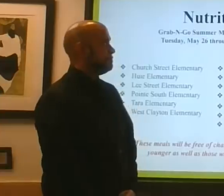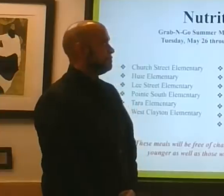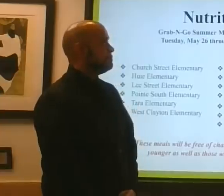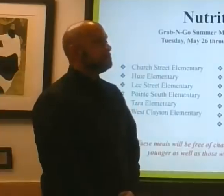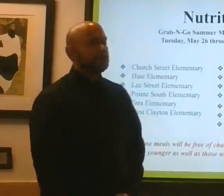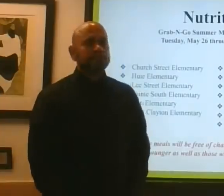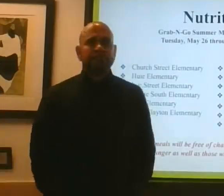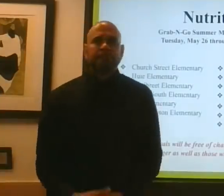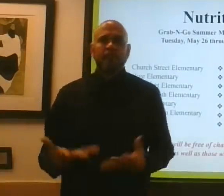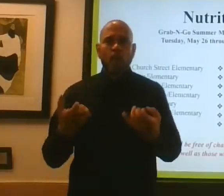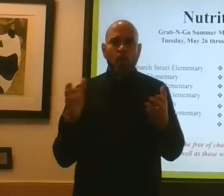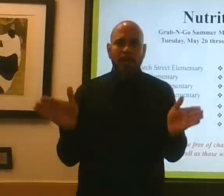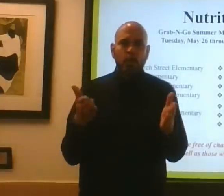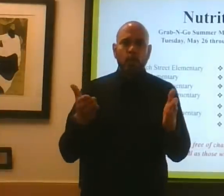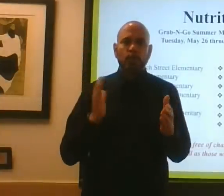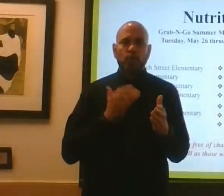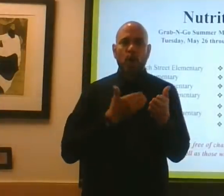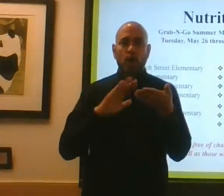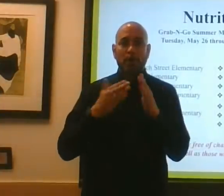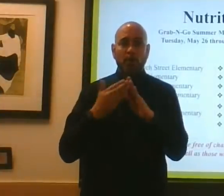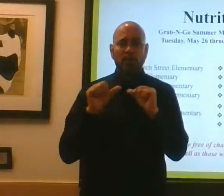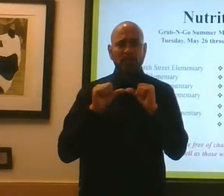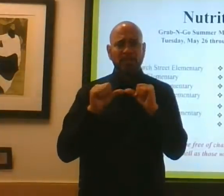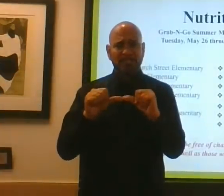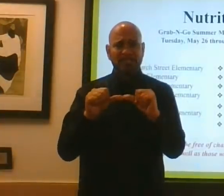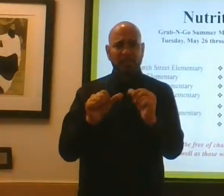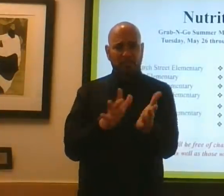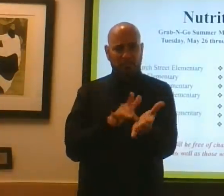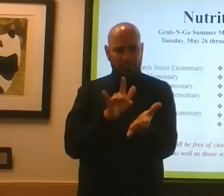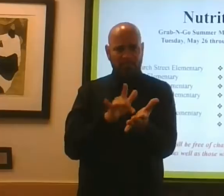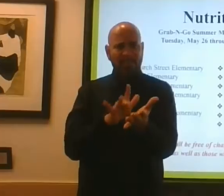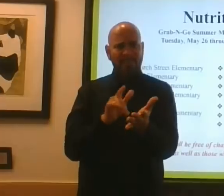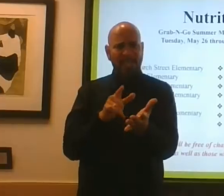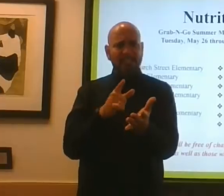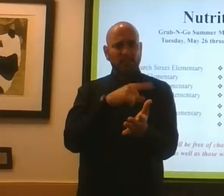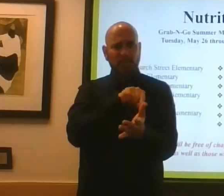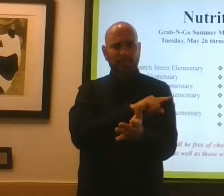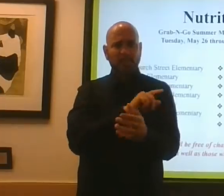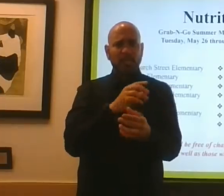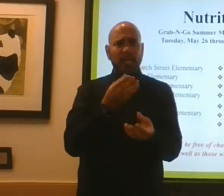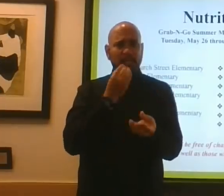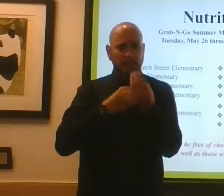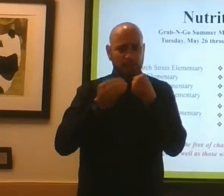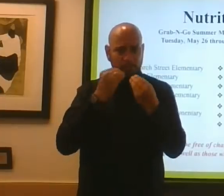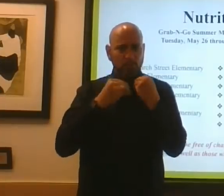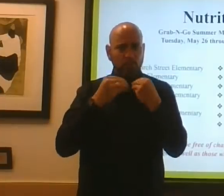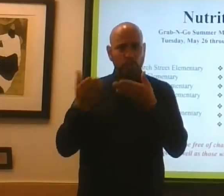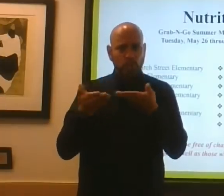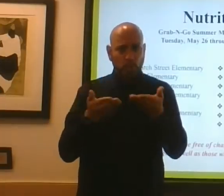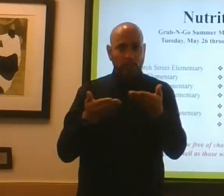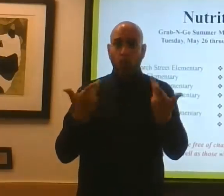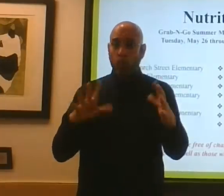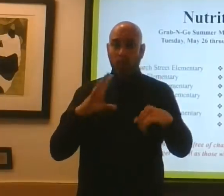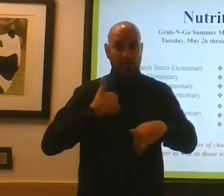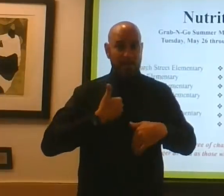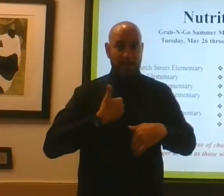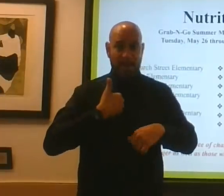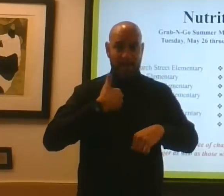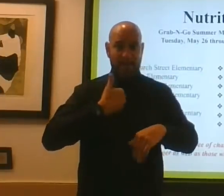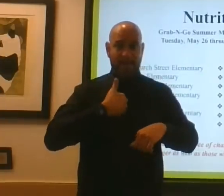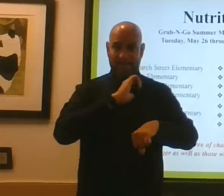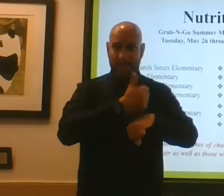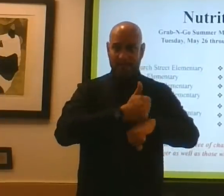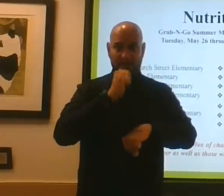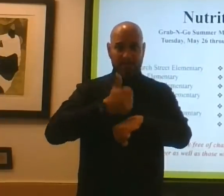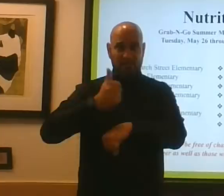I want to encourage our community to continue to take advantage of the nutrition services. Don't forget, we have sites throughout the district.